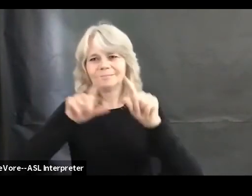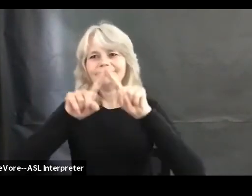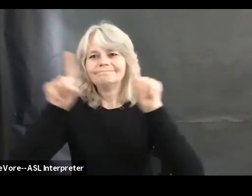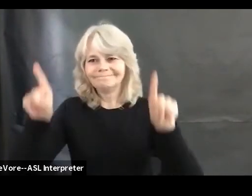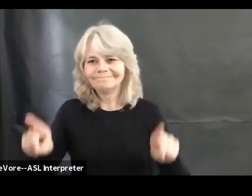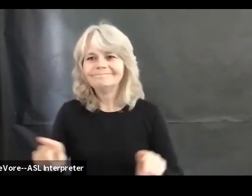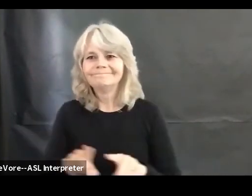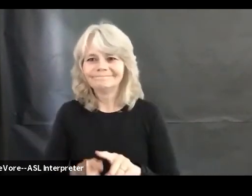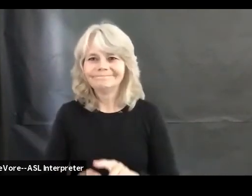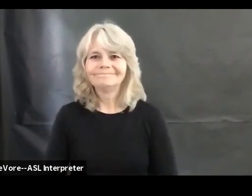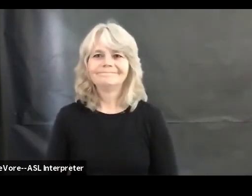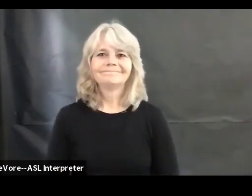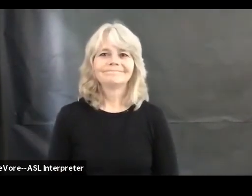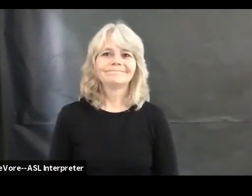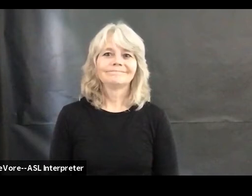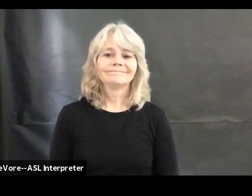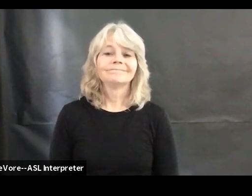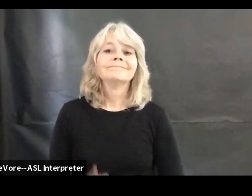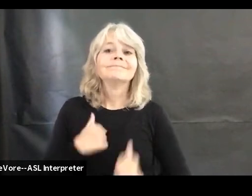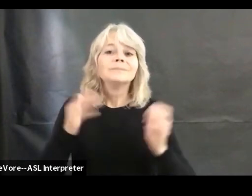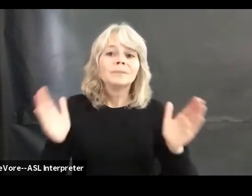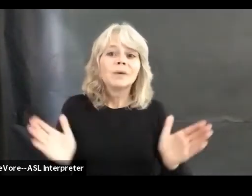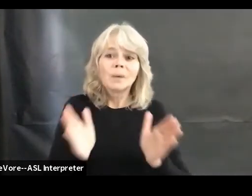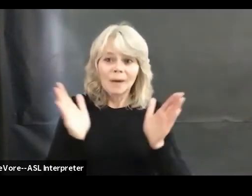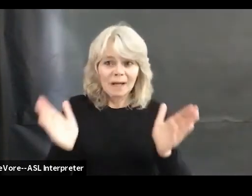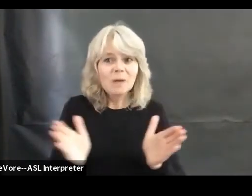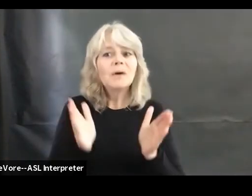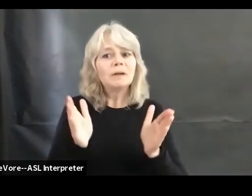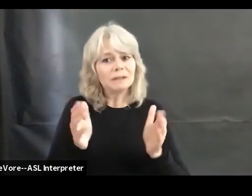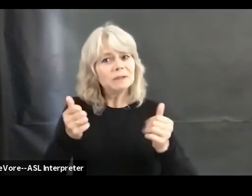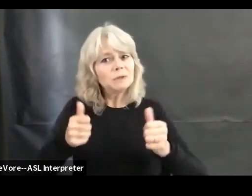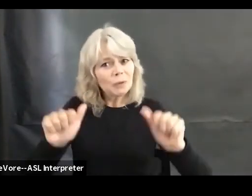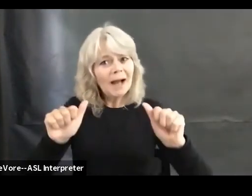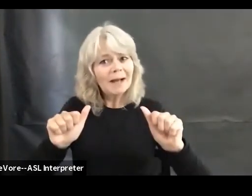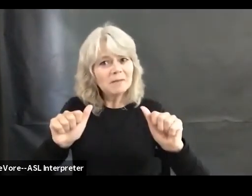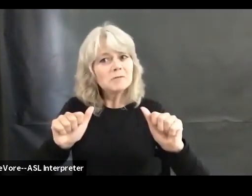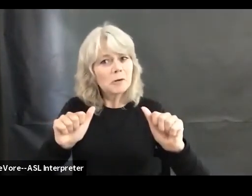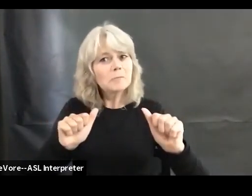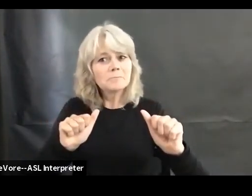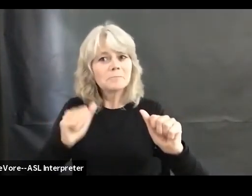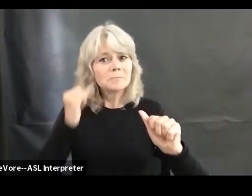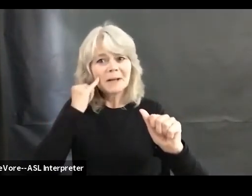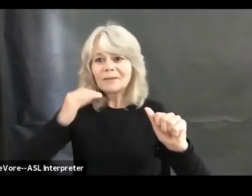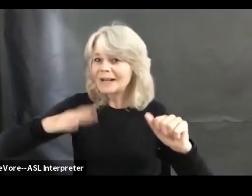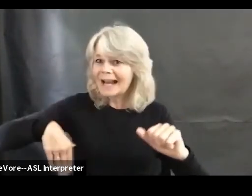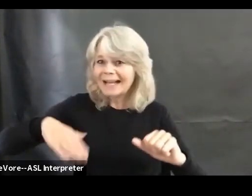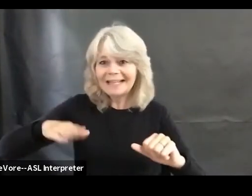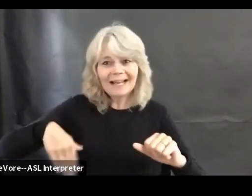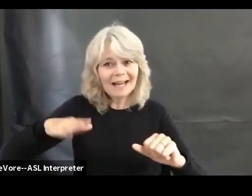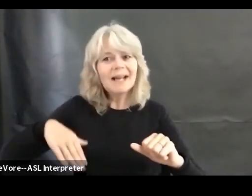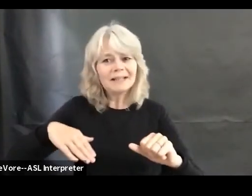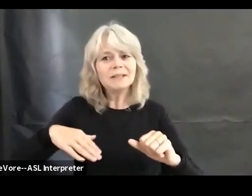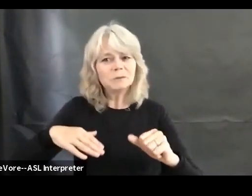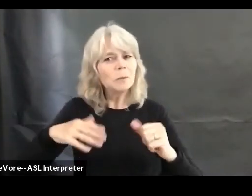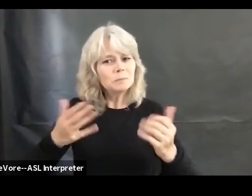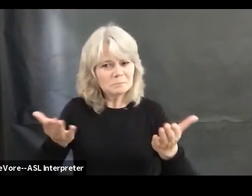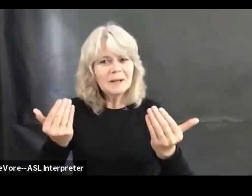So I encourage you to try that. If you haven't tried it, I encourage you to do it. And if you need some help getting